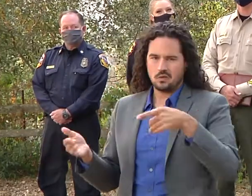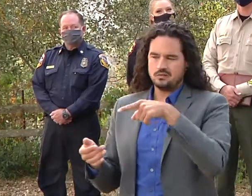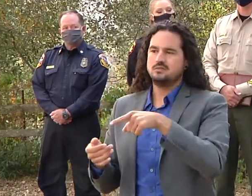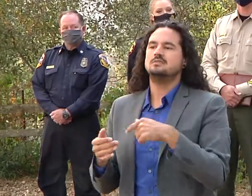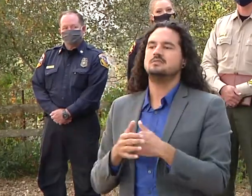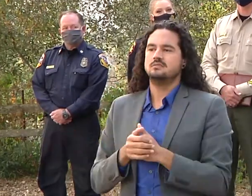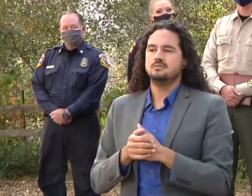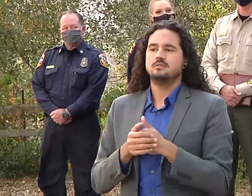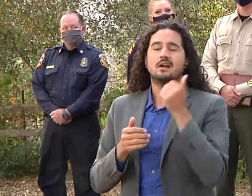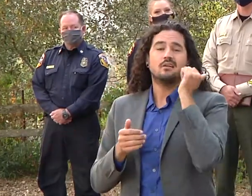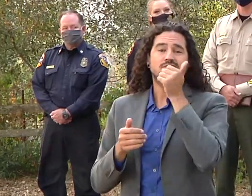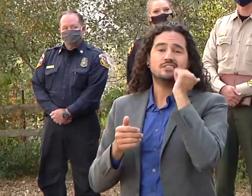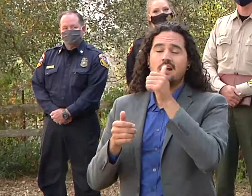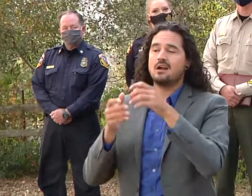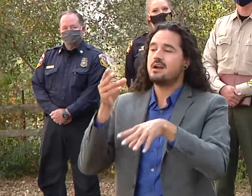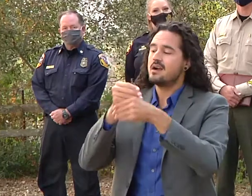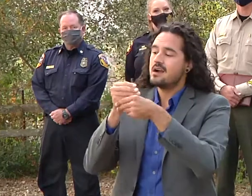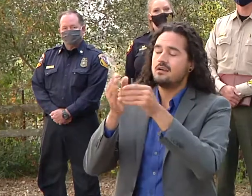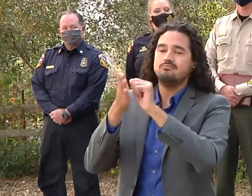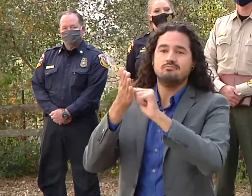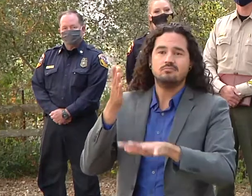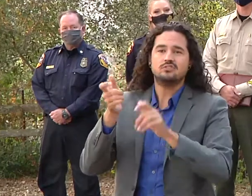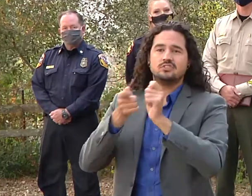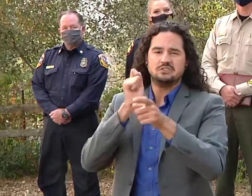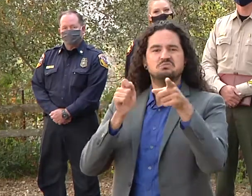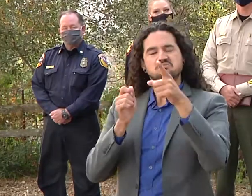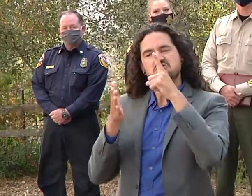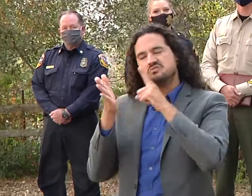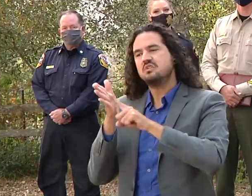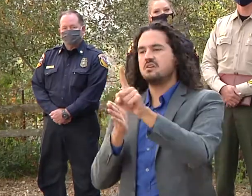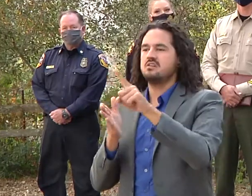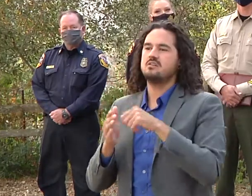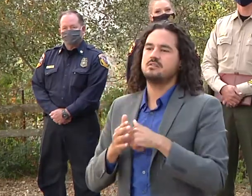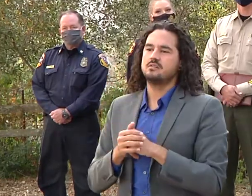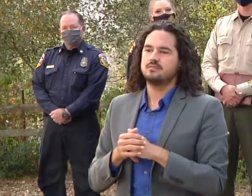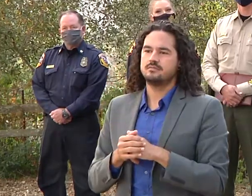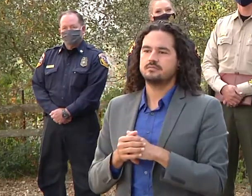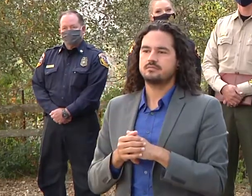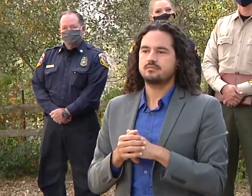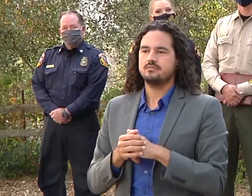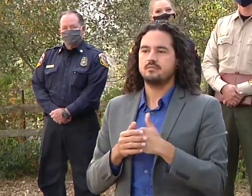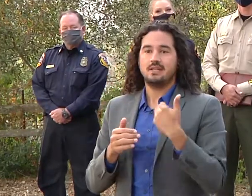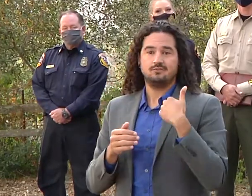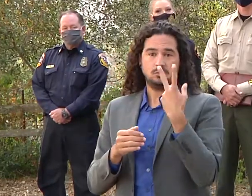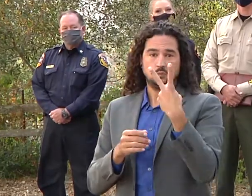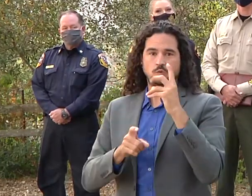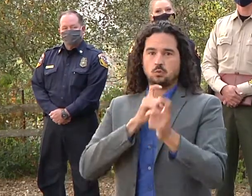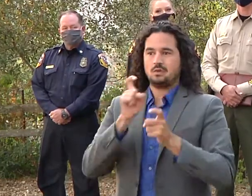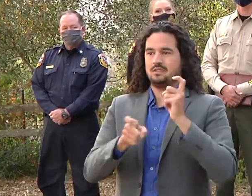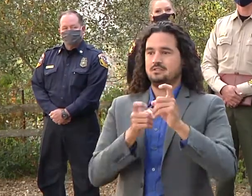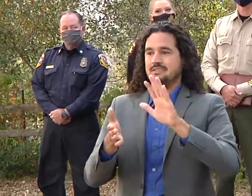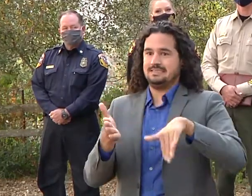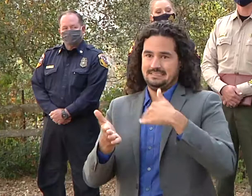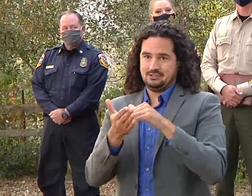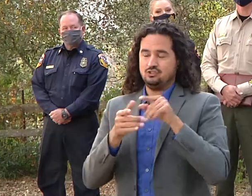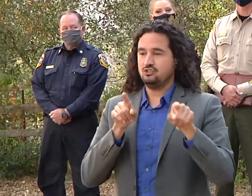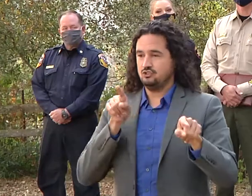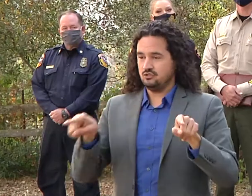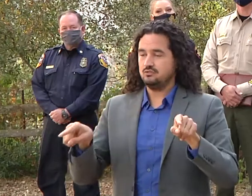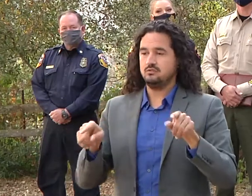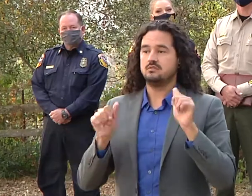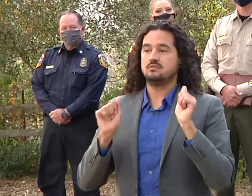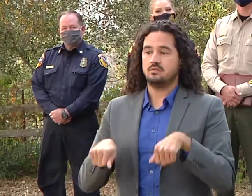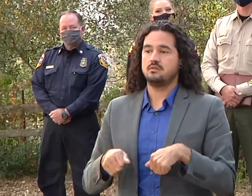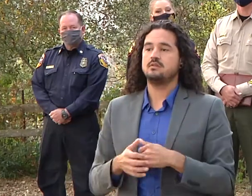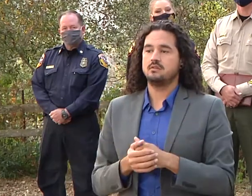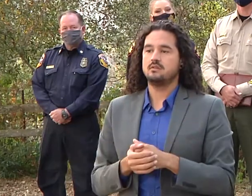we have two donation sites that are set up and there's updated information on our website for that about what specific needs they are